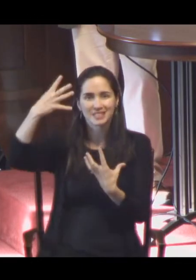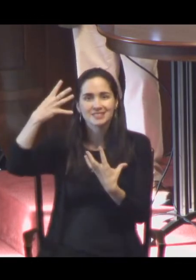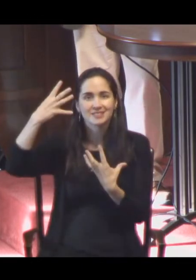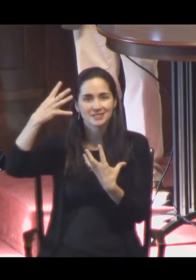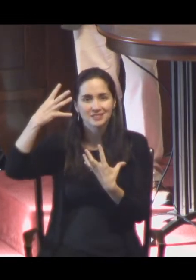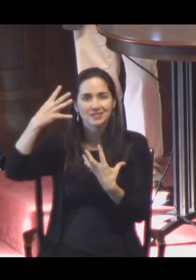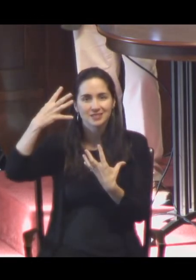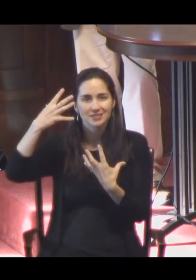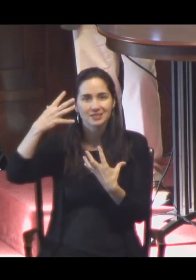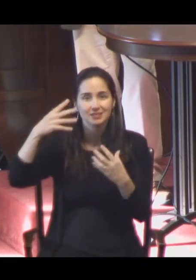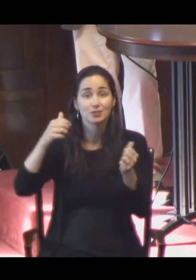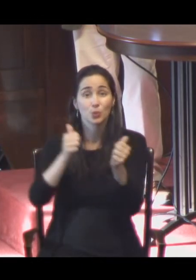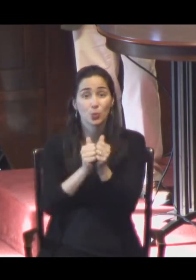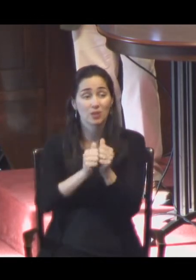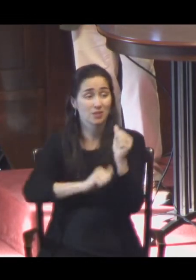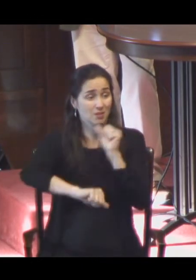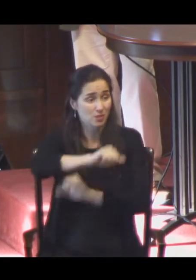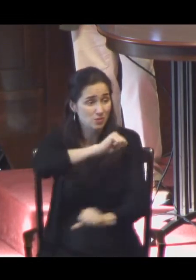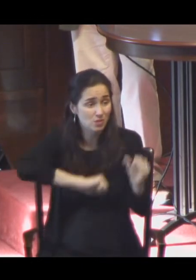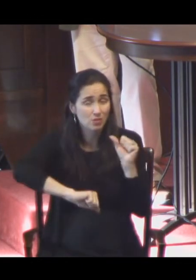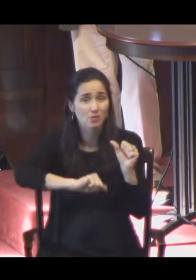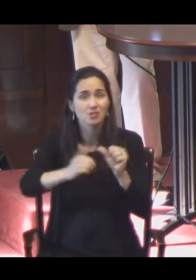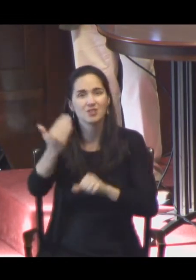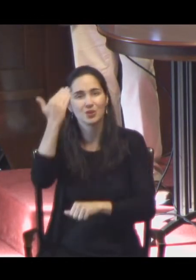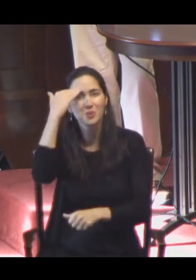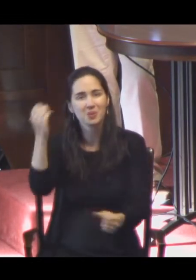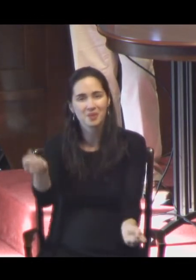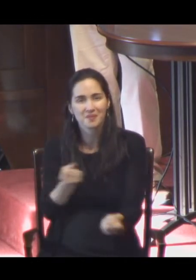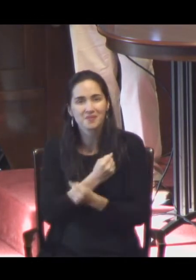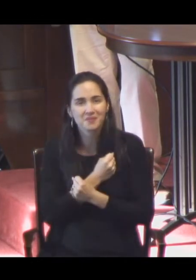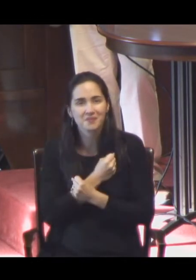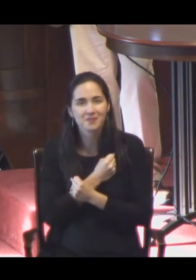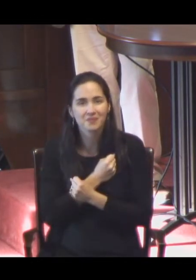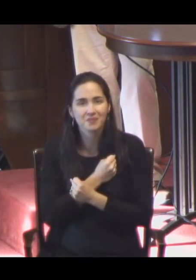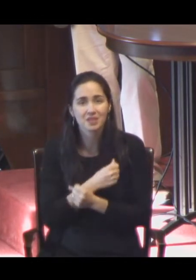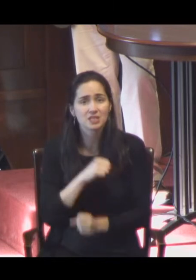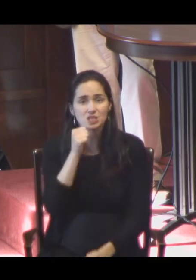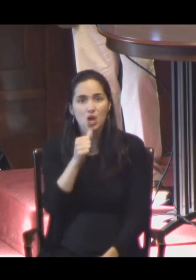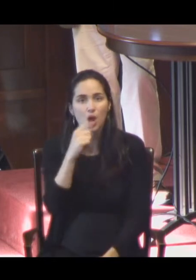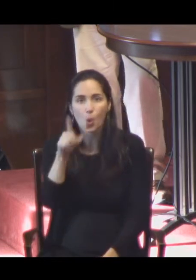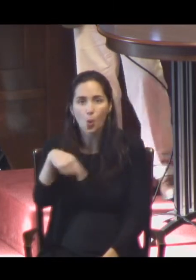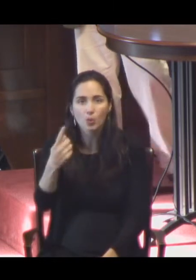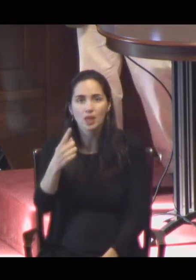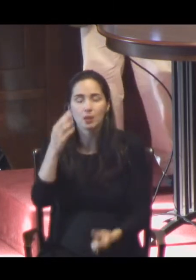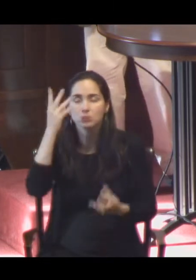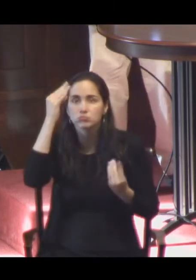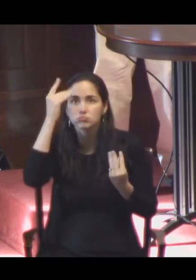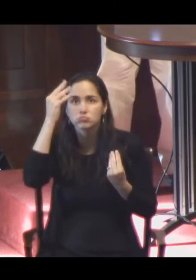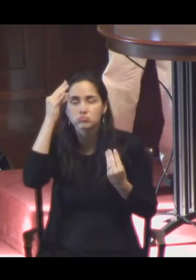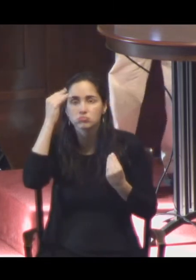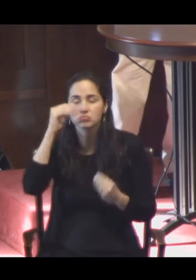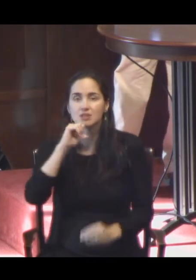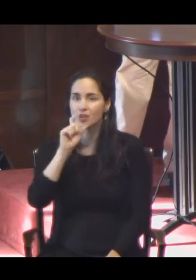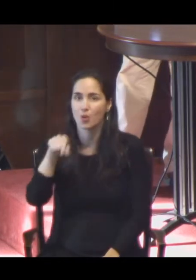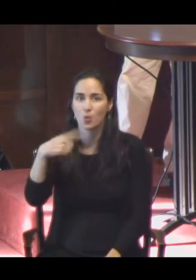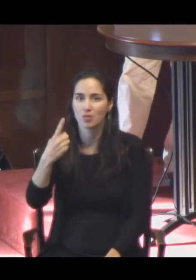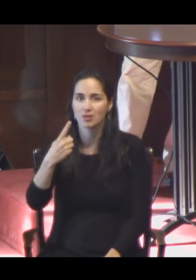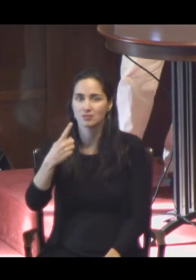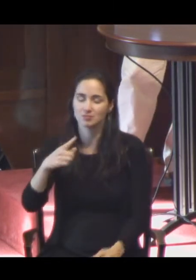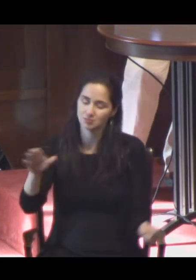one another that we know love. It's not a head trip. It has to be the whole person. And so poetry,